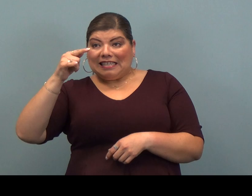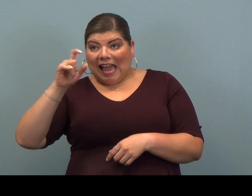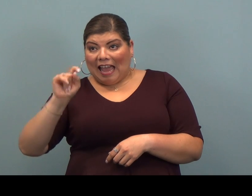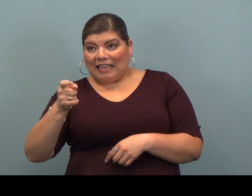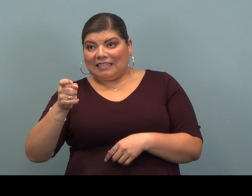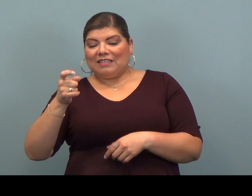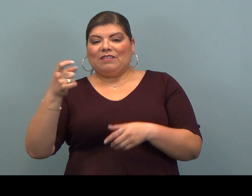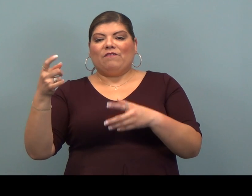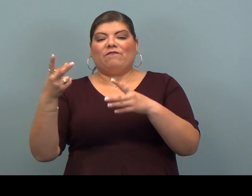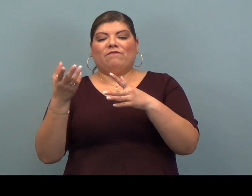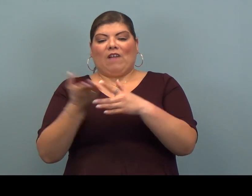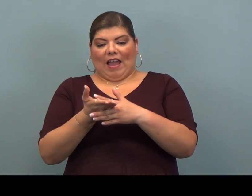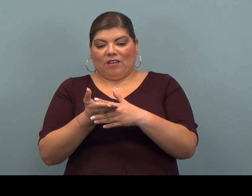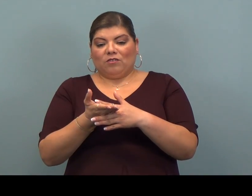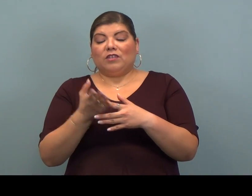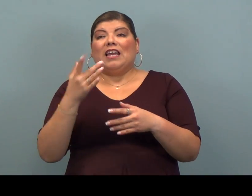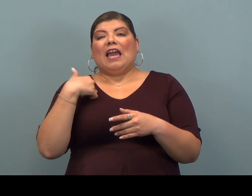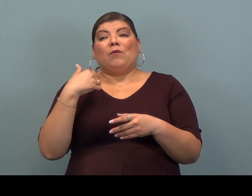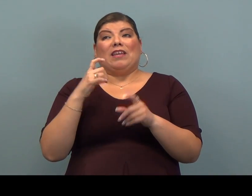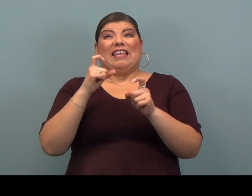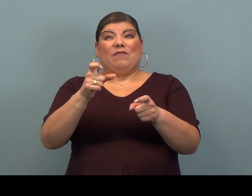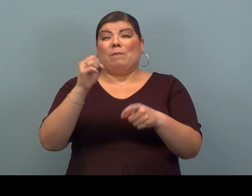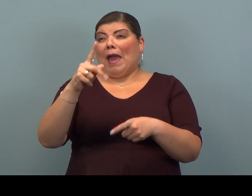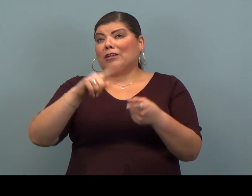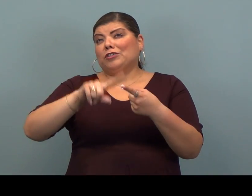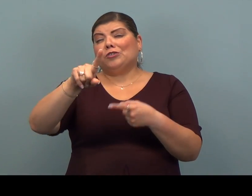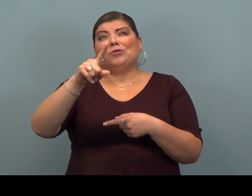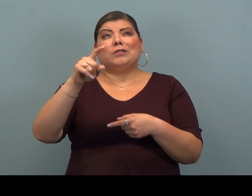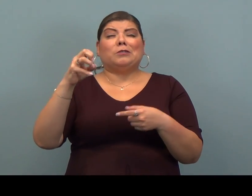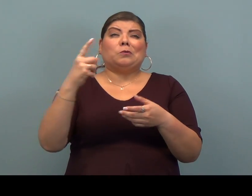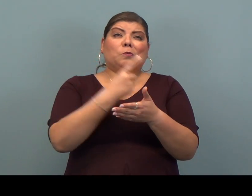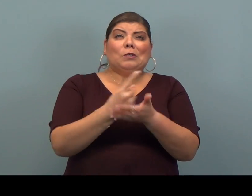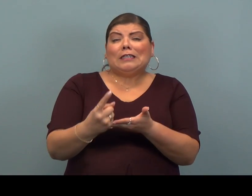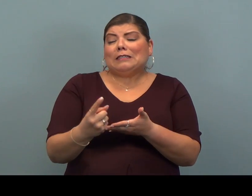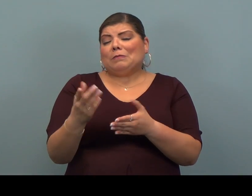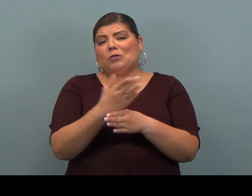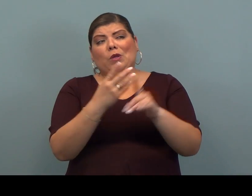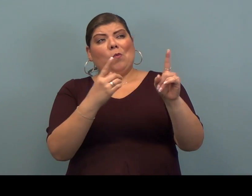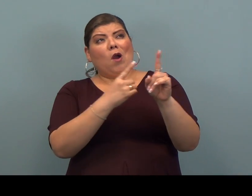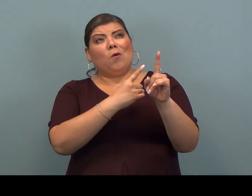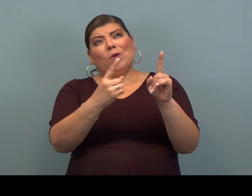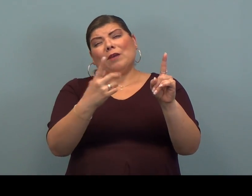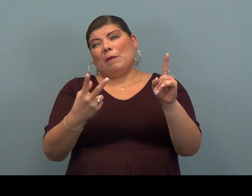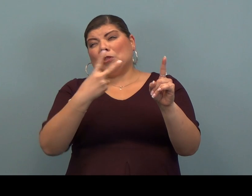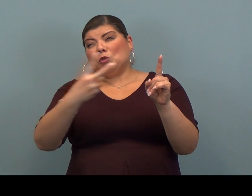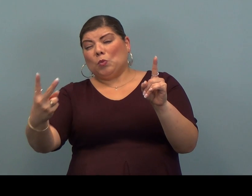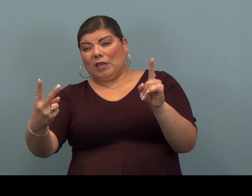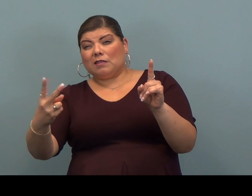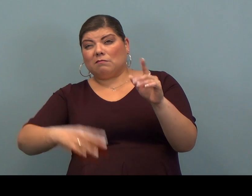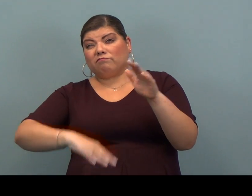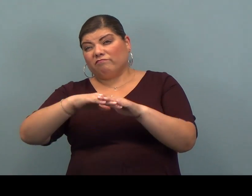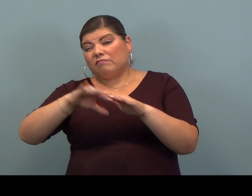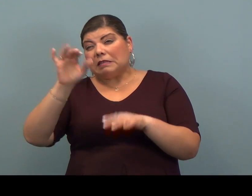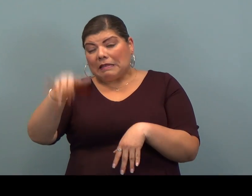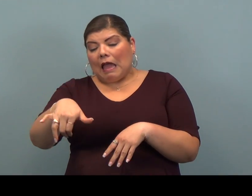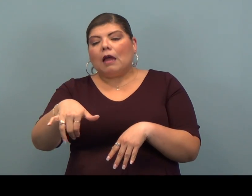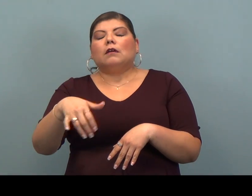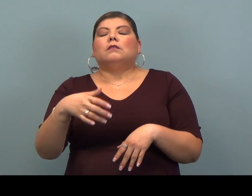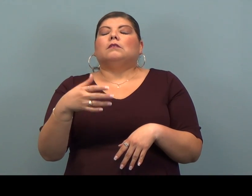refund back to you in a matter of weeks, know, between one week, maybe two weeks.